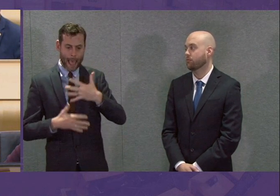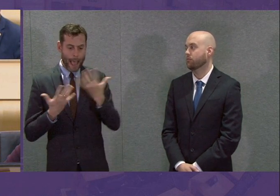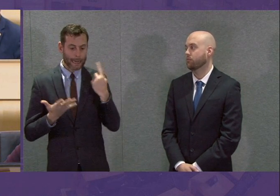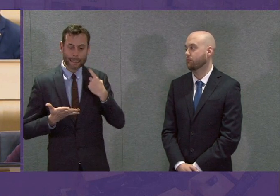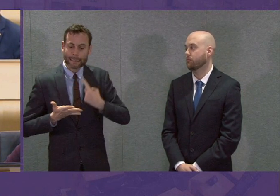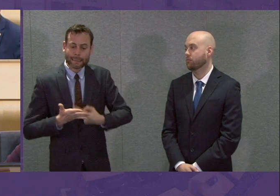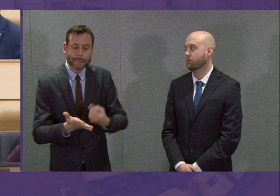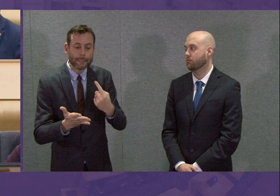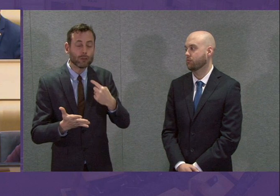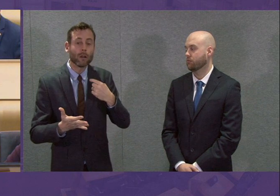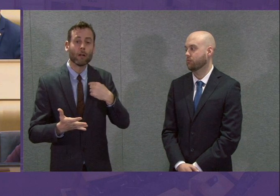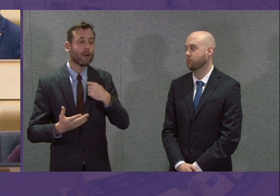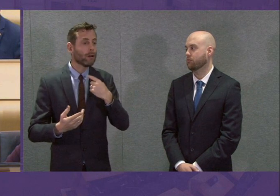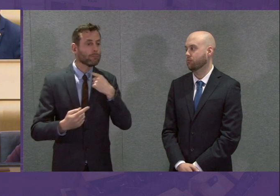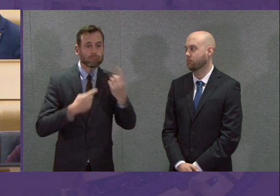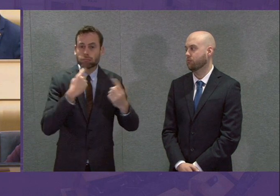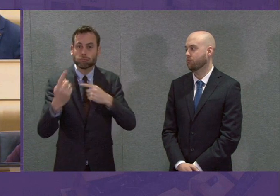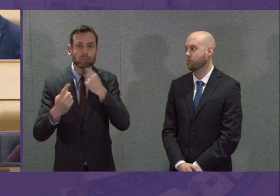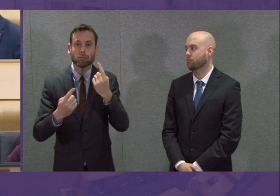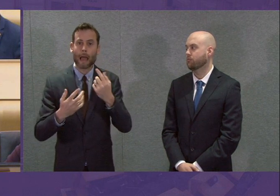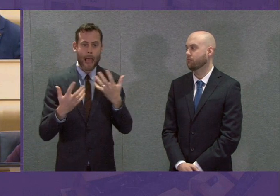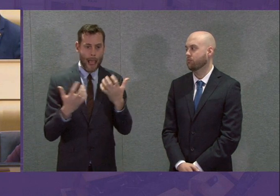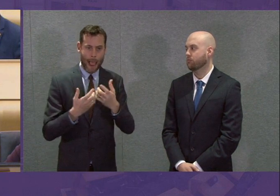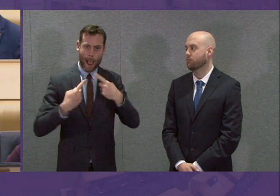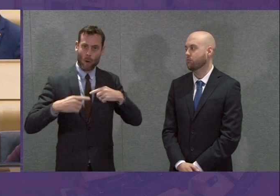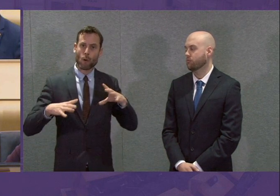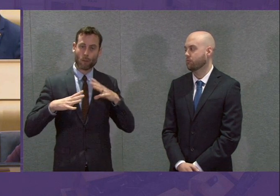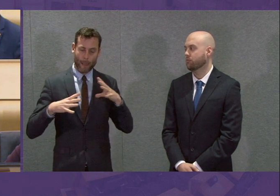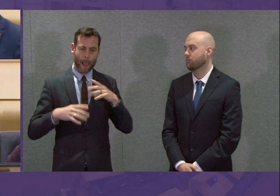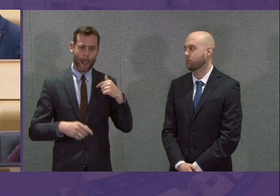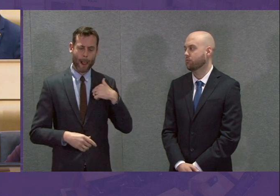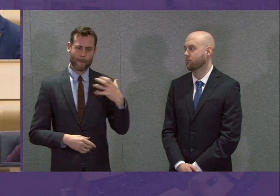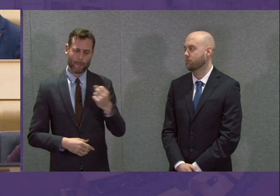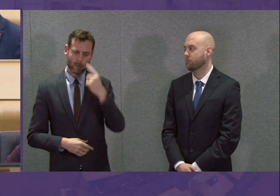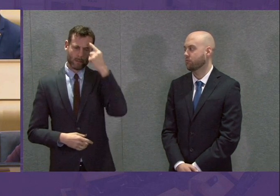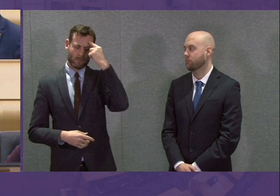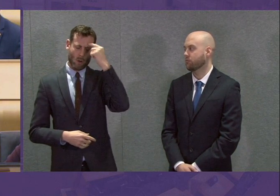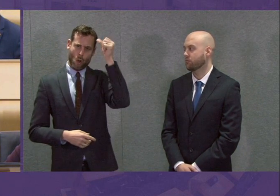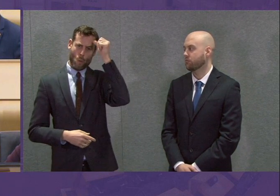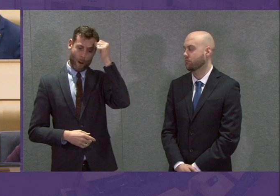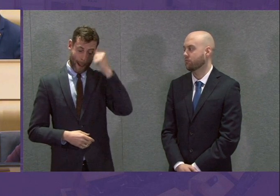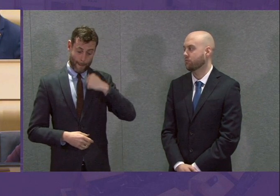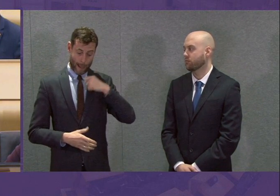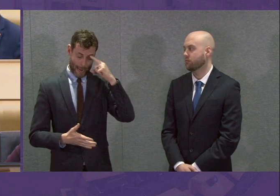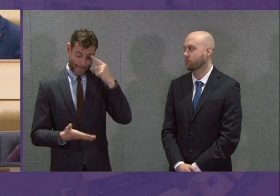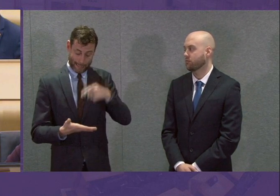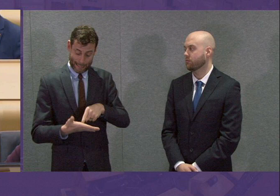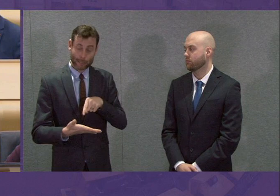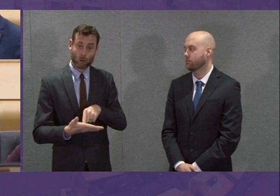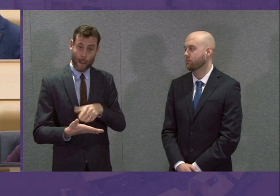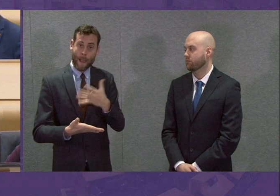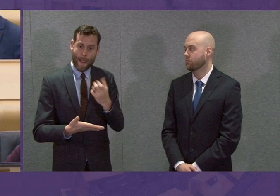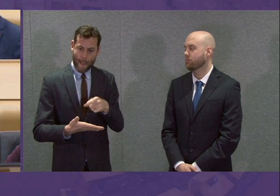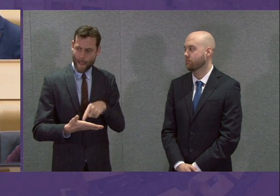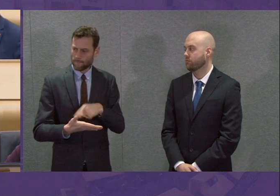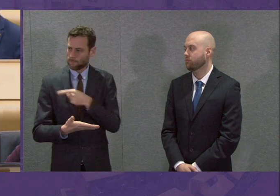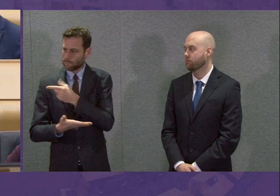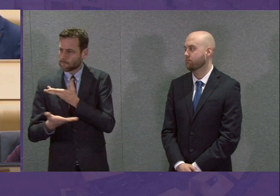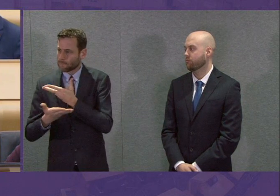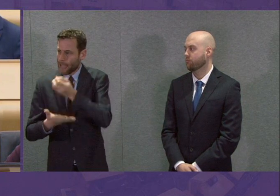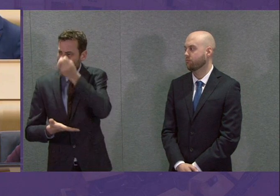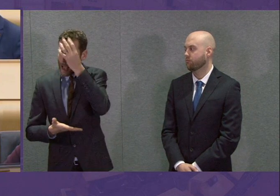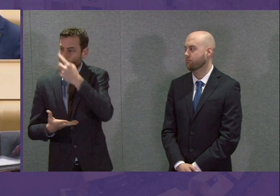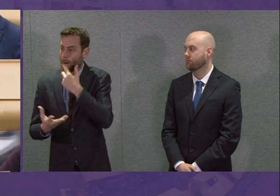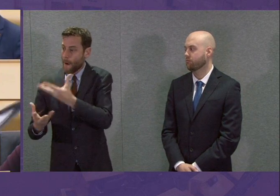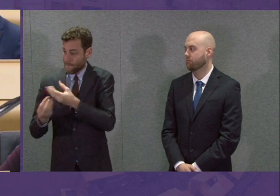on the response to this, is that I need to make sure that my decisions are being informed by the best expert advice, and that's what I will